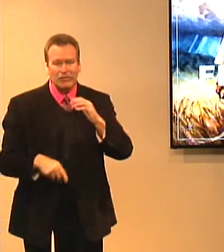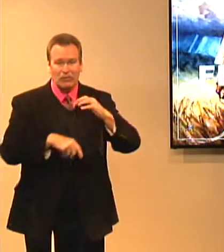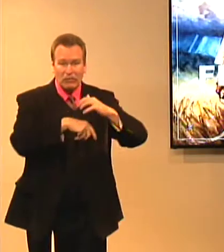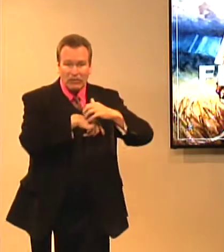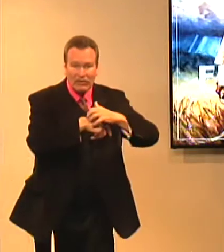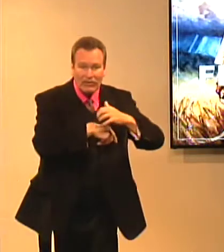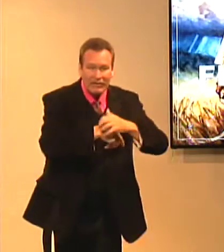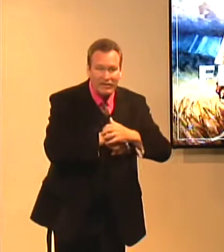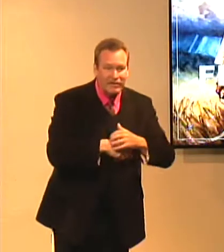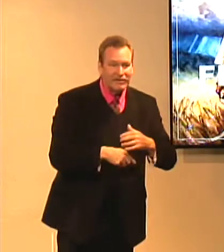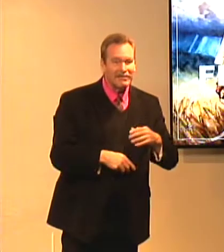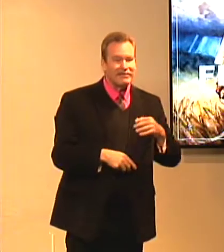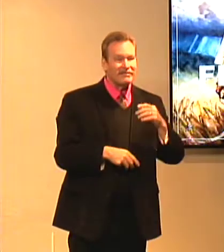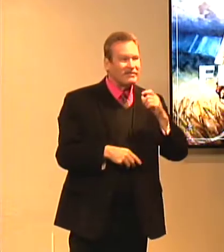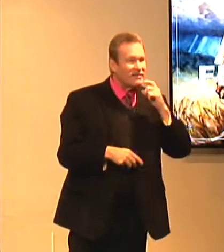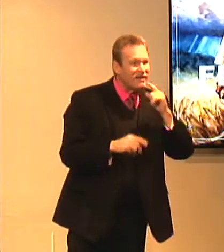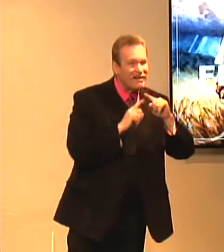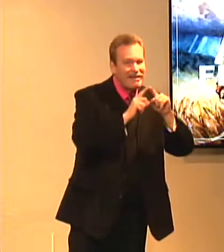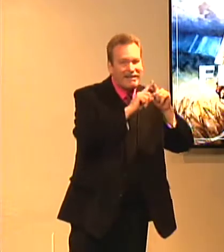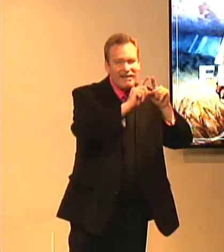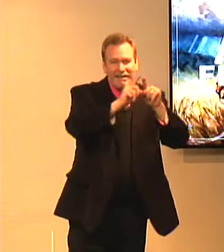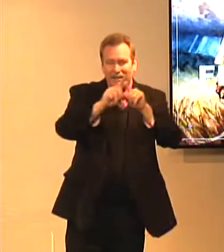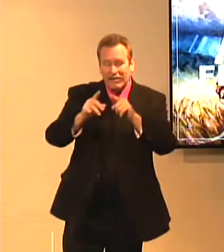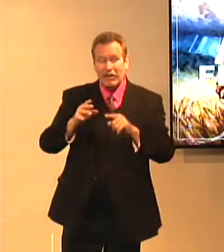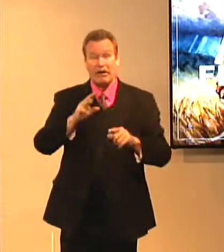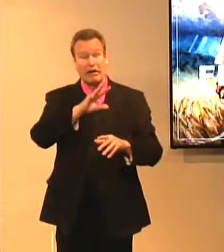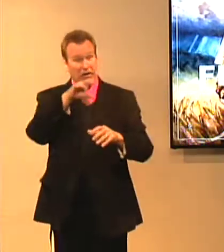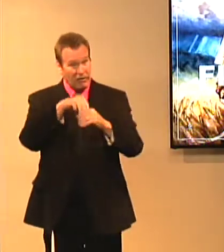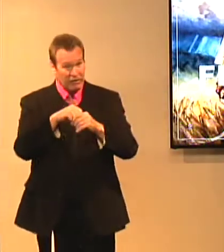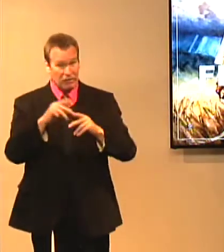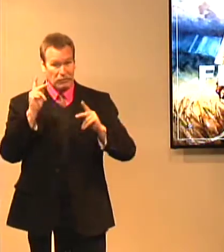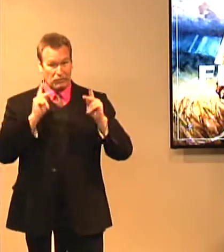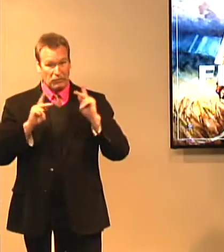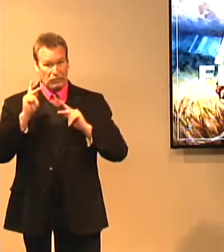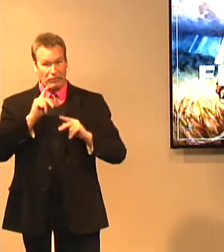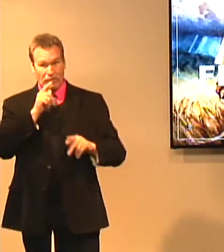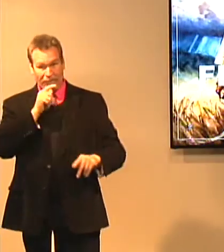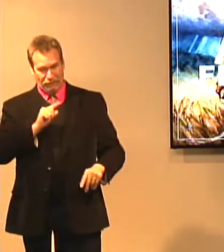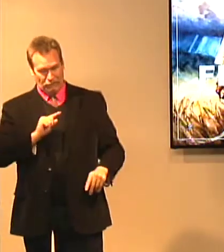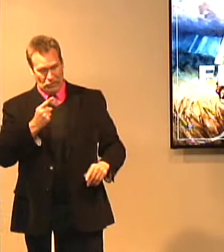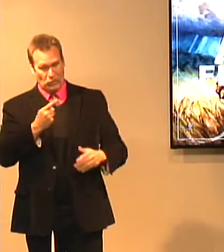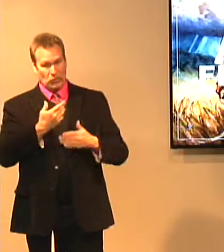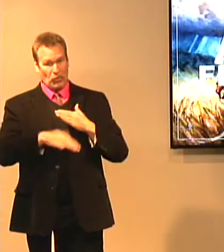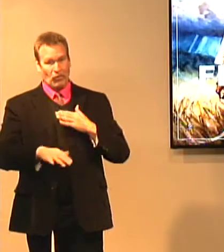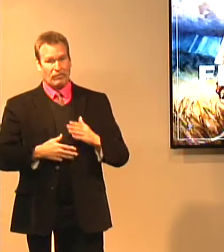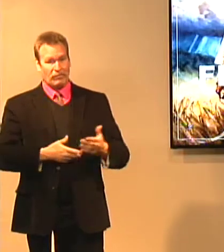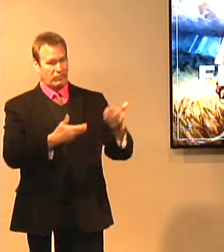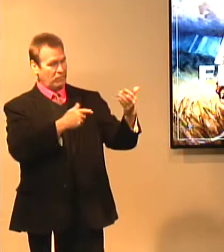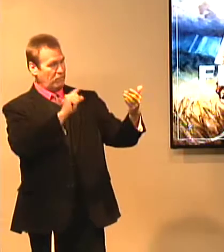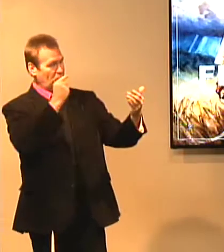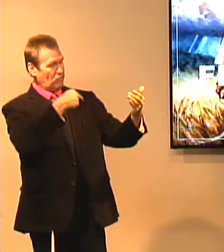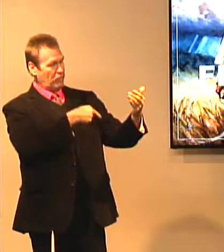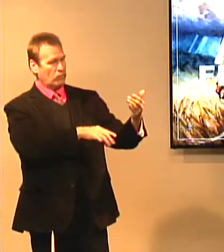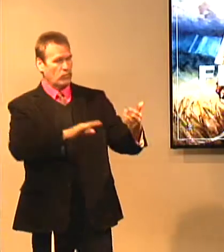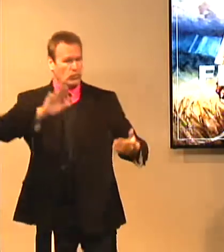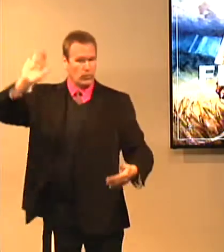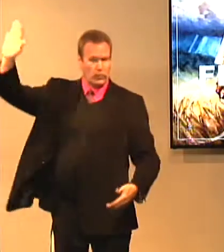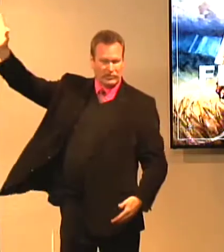They would bring grapes, all the different fruits that they had, all the different produce. And just like the firstborn had to be